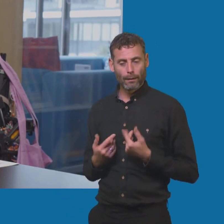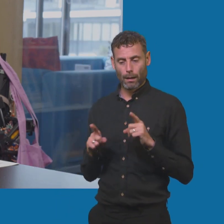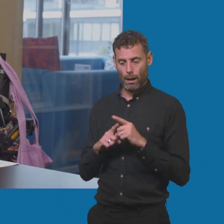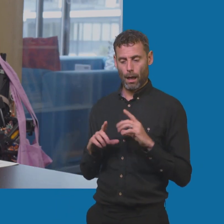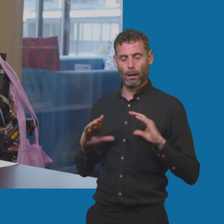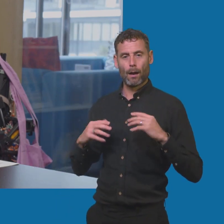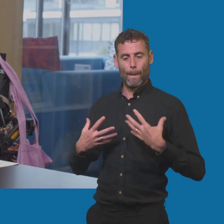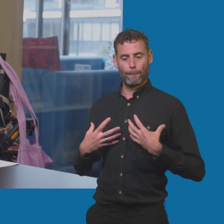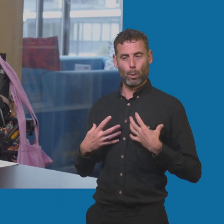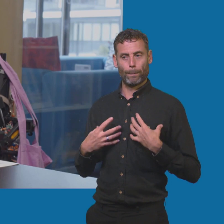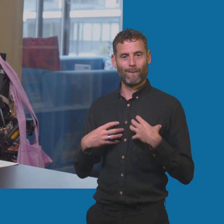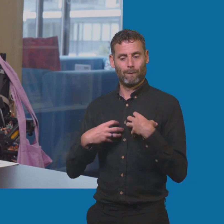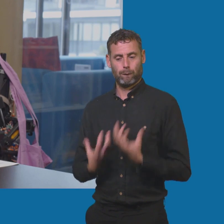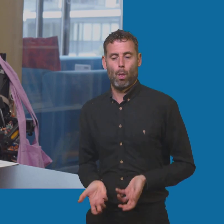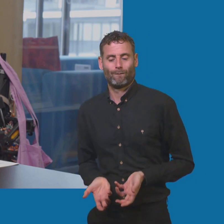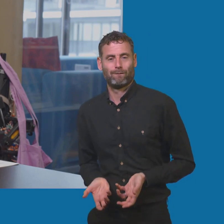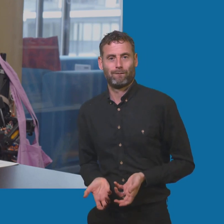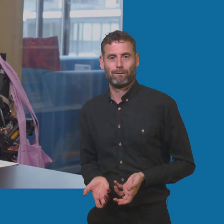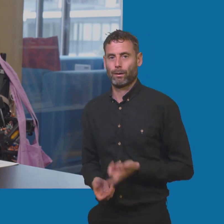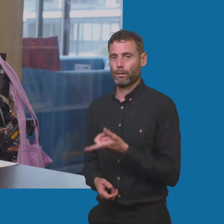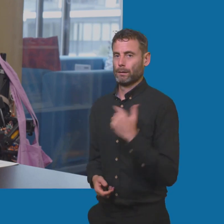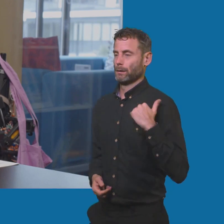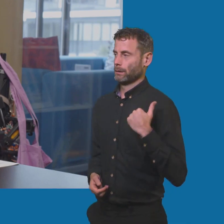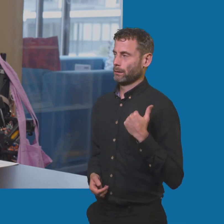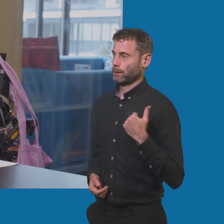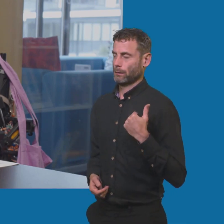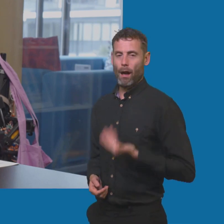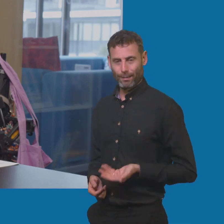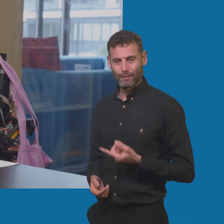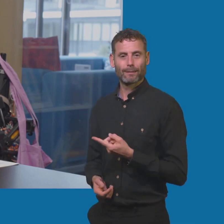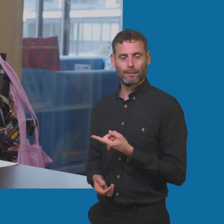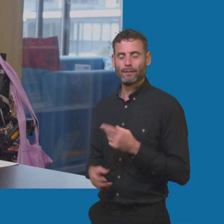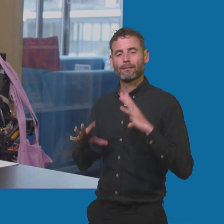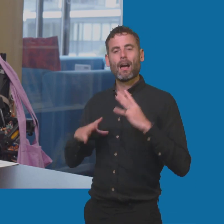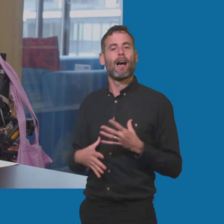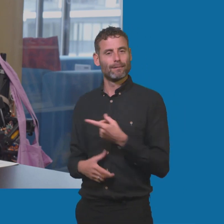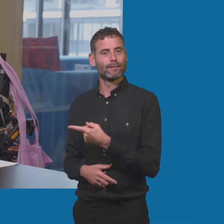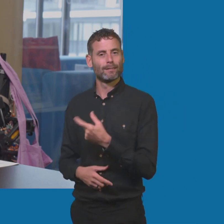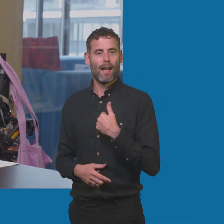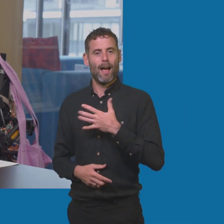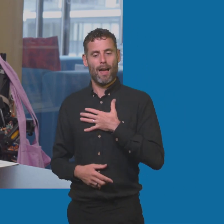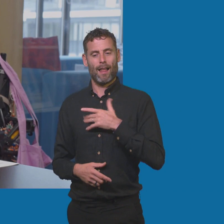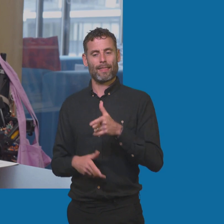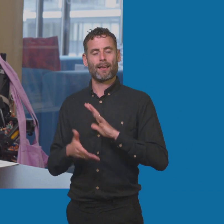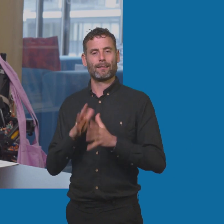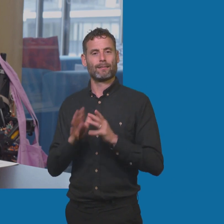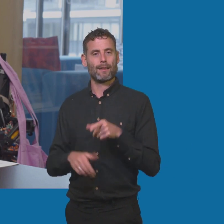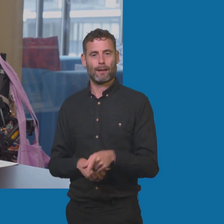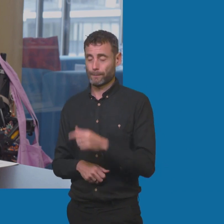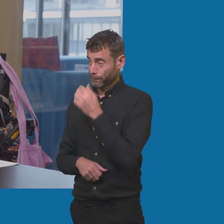boob is falling off. Put your hand there, tired. Tired. But I loved it. And I feel really disappointed that the UK